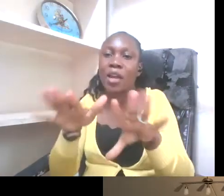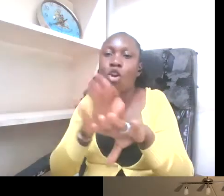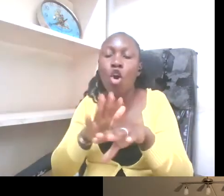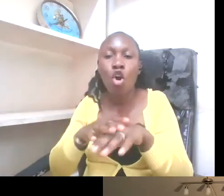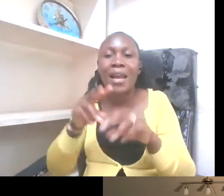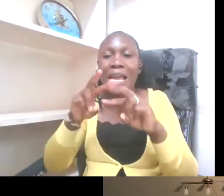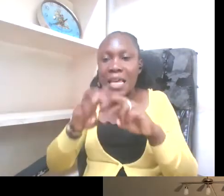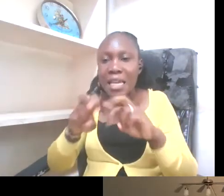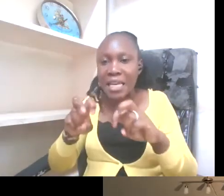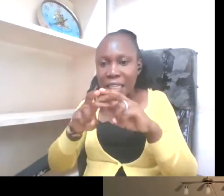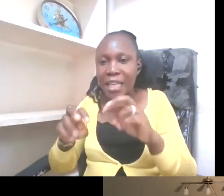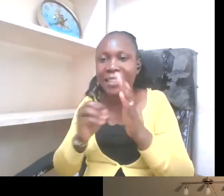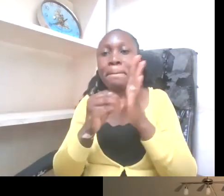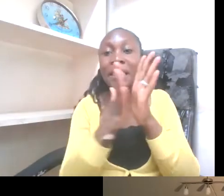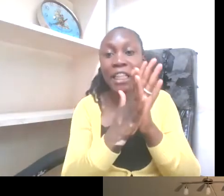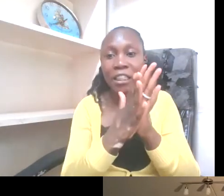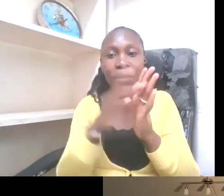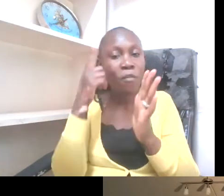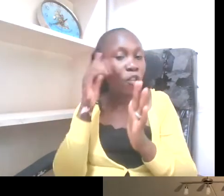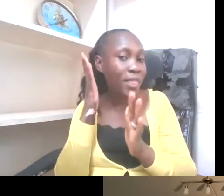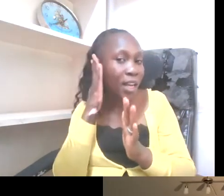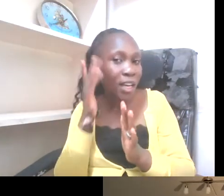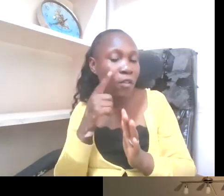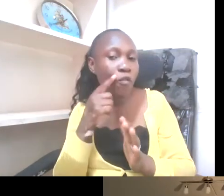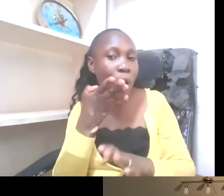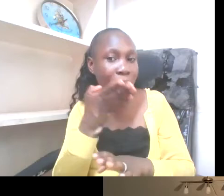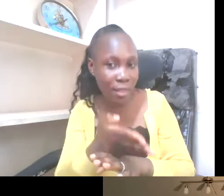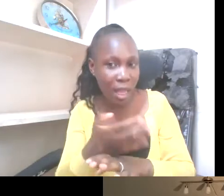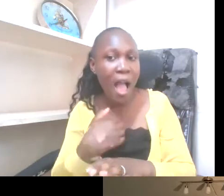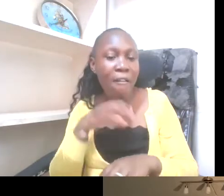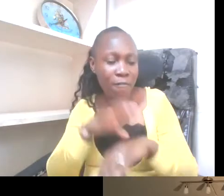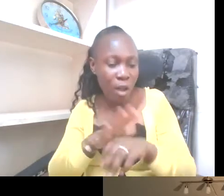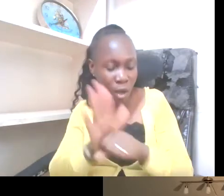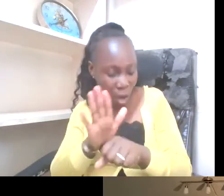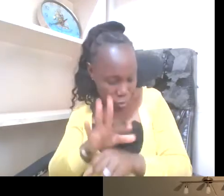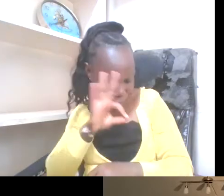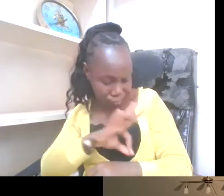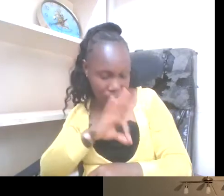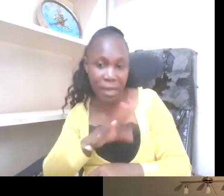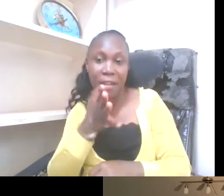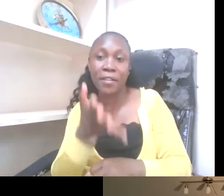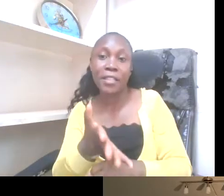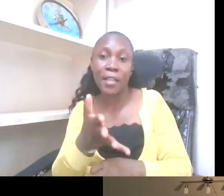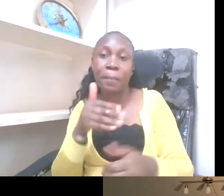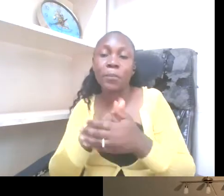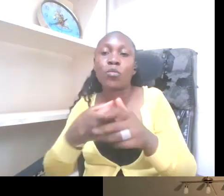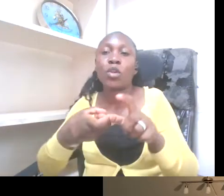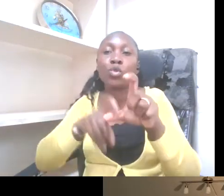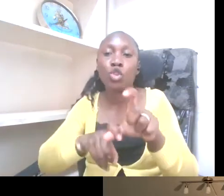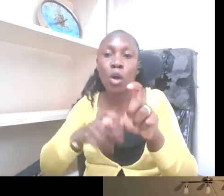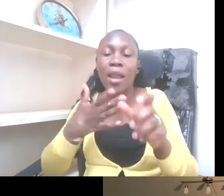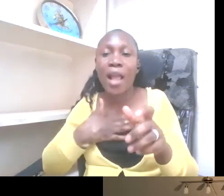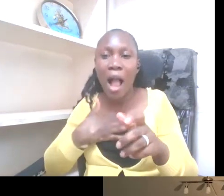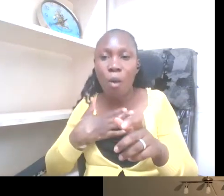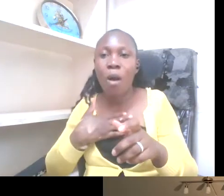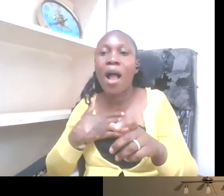in our program, they have found great use and benefit in joining our live, we've had live meetings, group